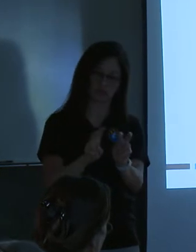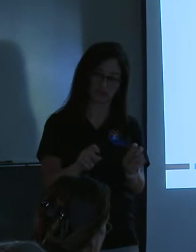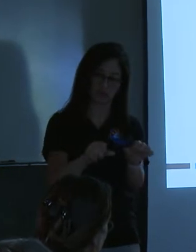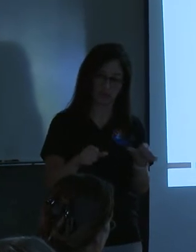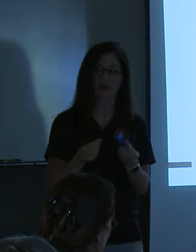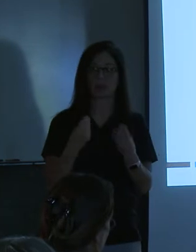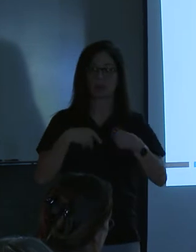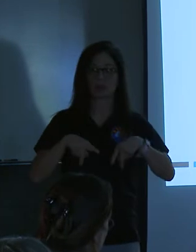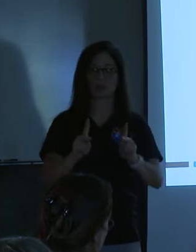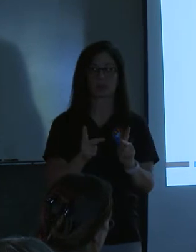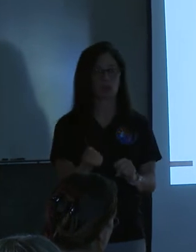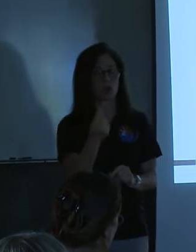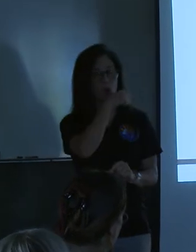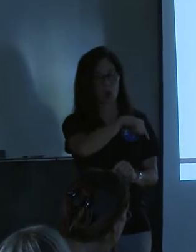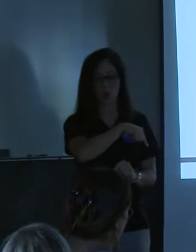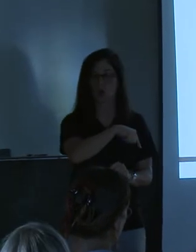They've given us permission to get up there.